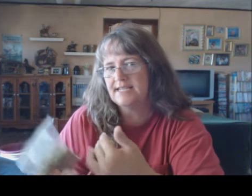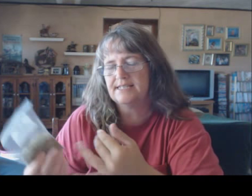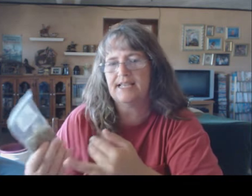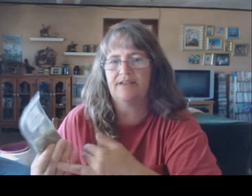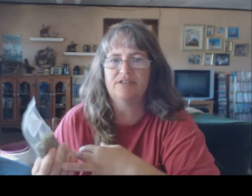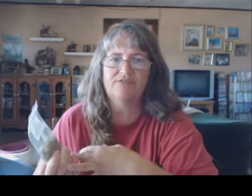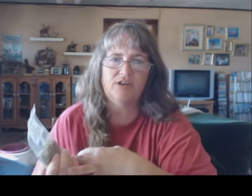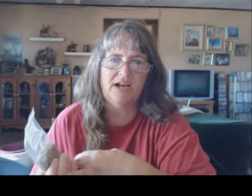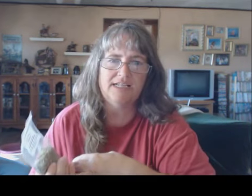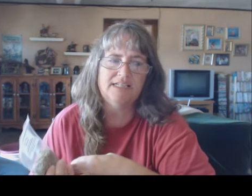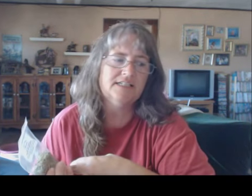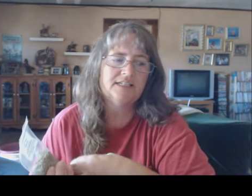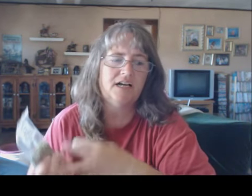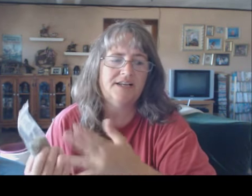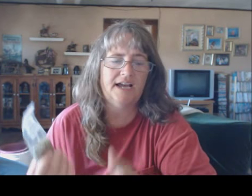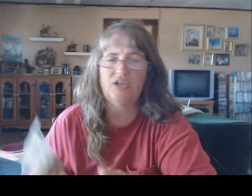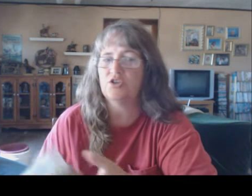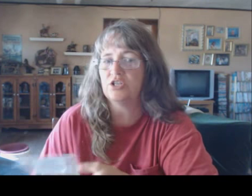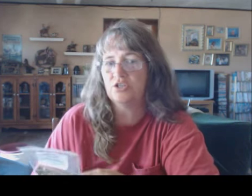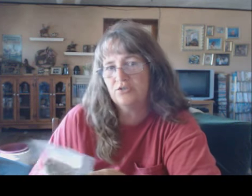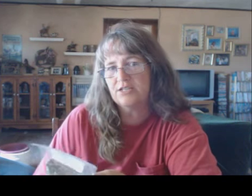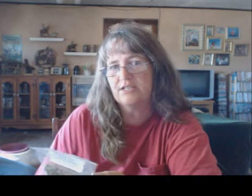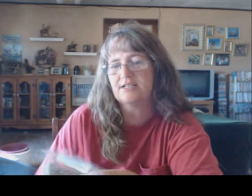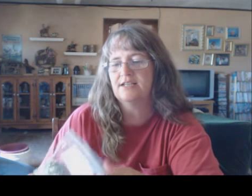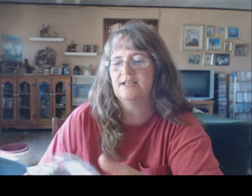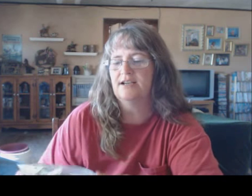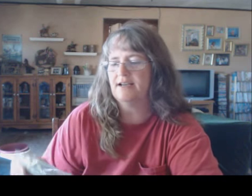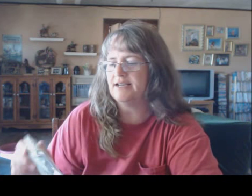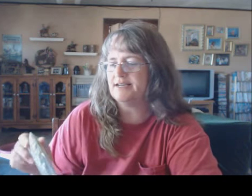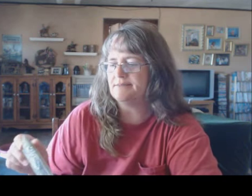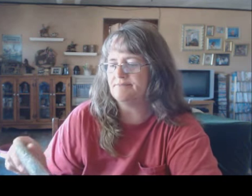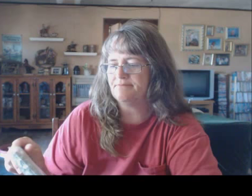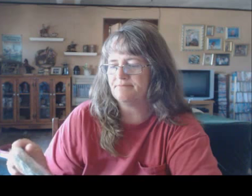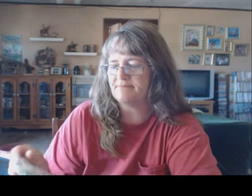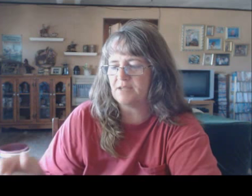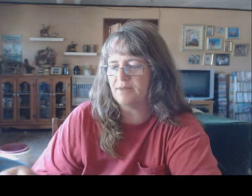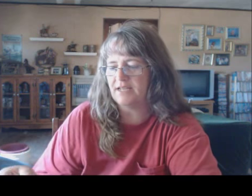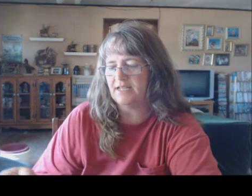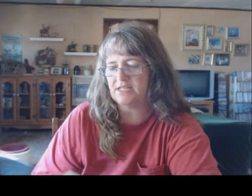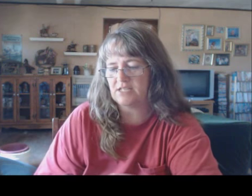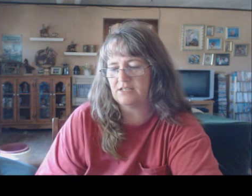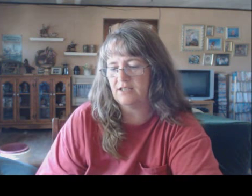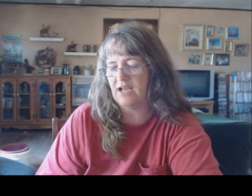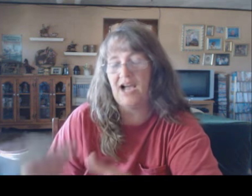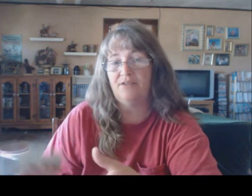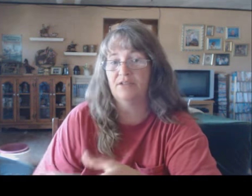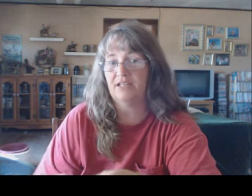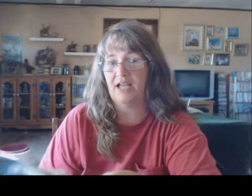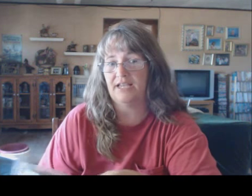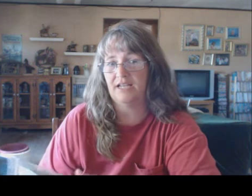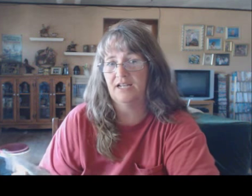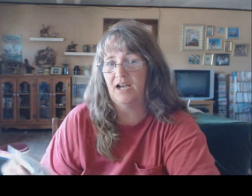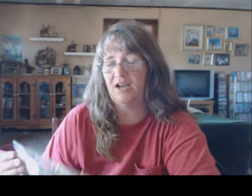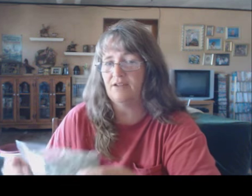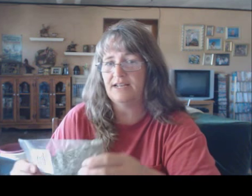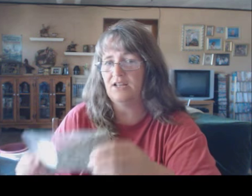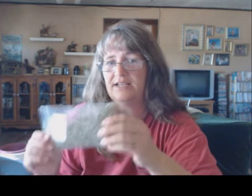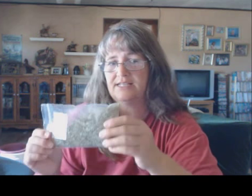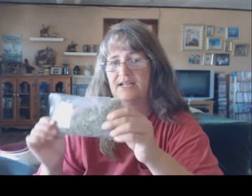teas they have different ideas on how you can use it um but it's i really like it i right now like i said